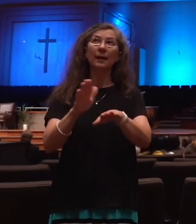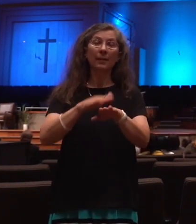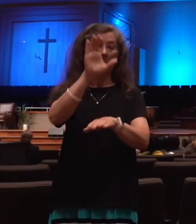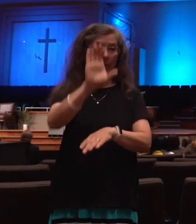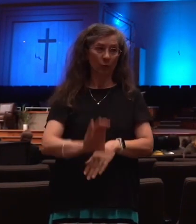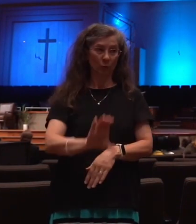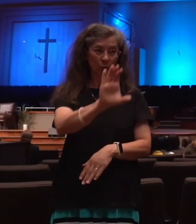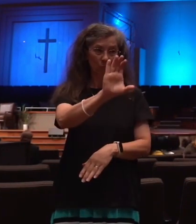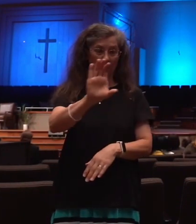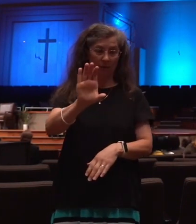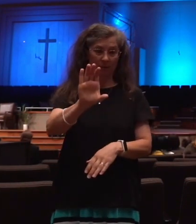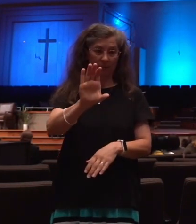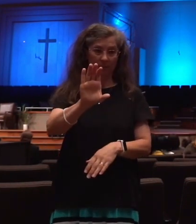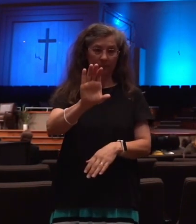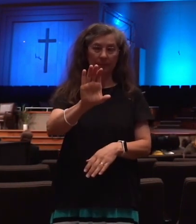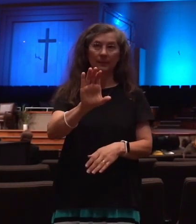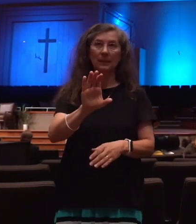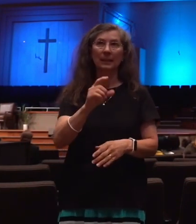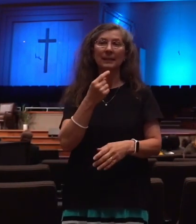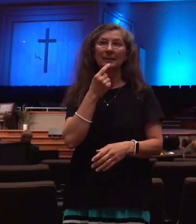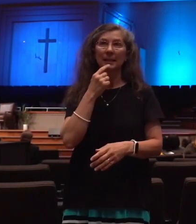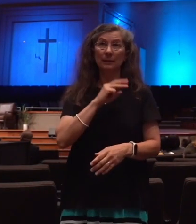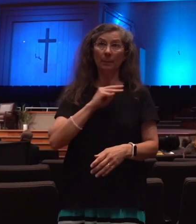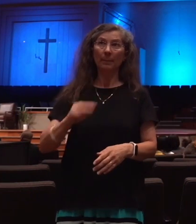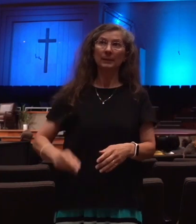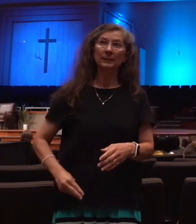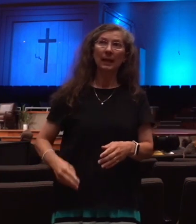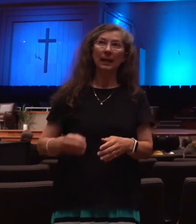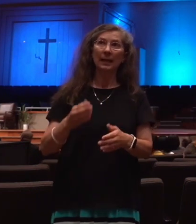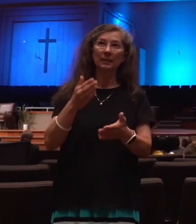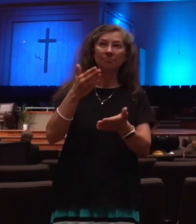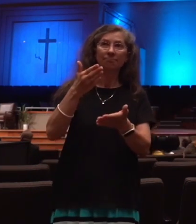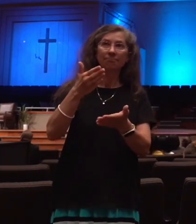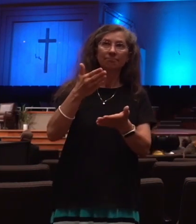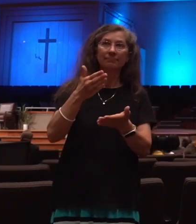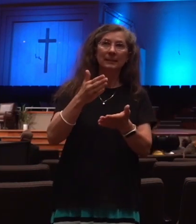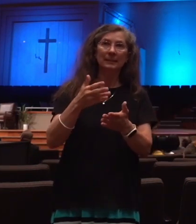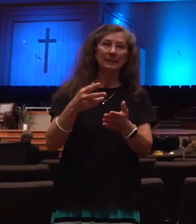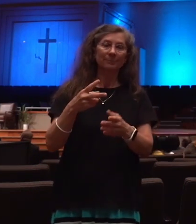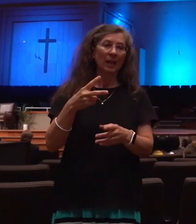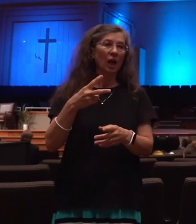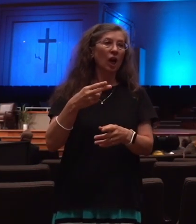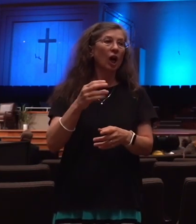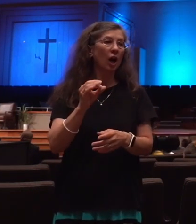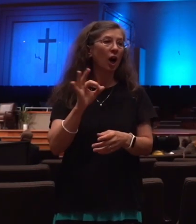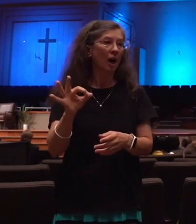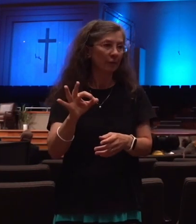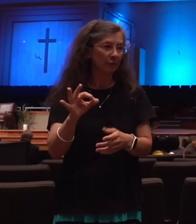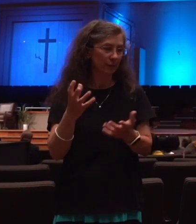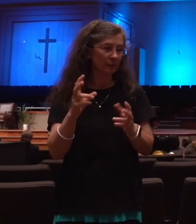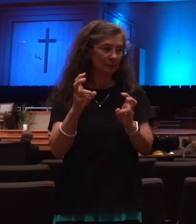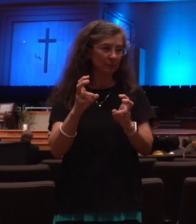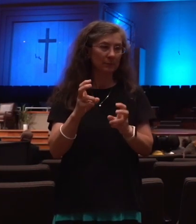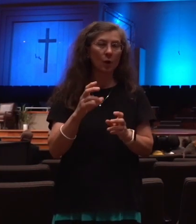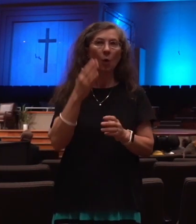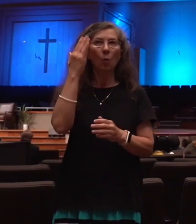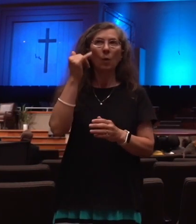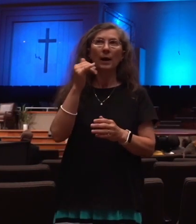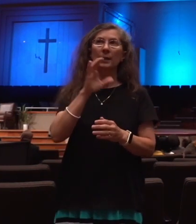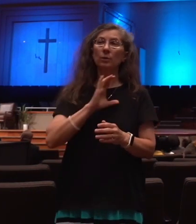Messiah shall be cut off, but not for himself. Why did Christ go to the cross? For